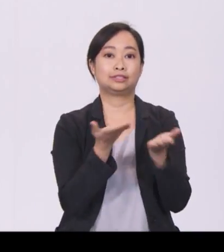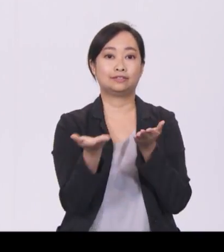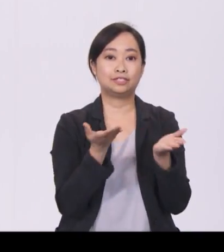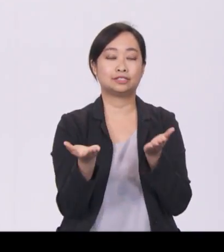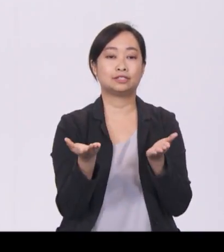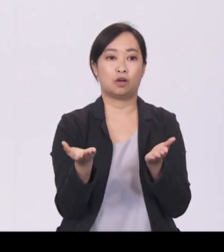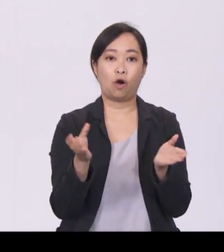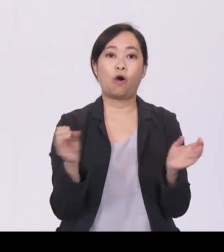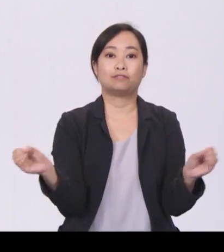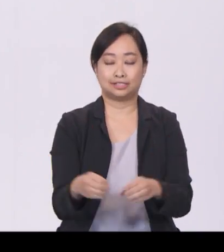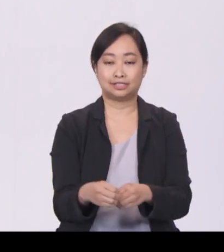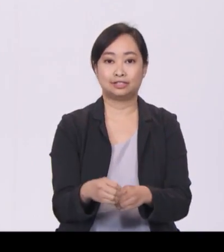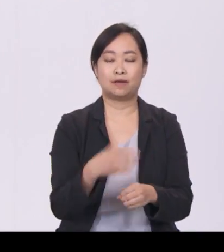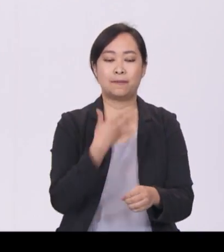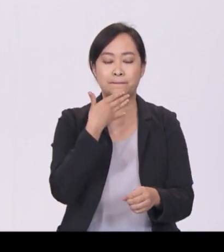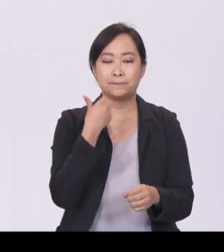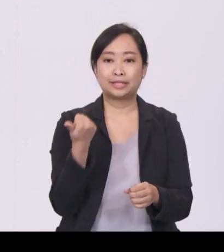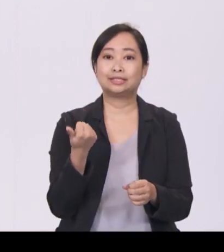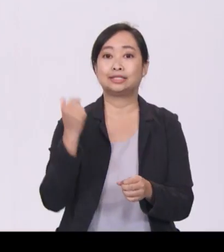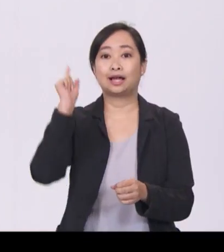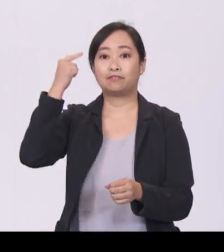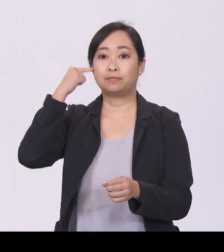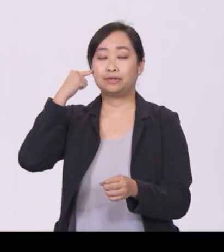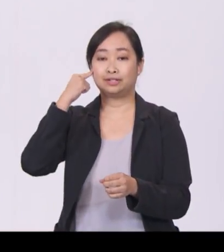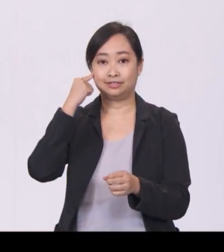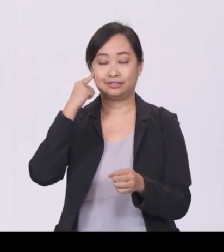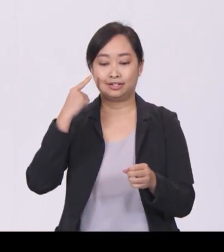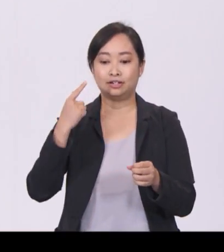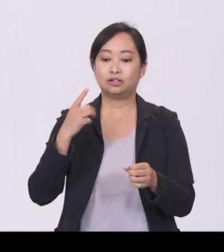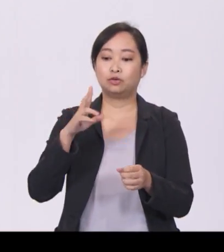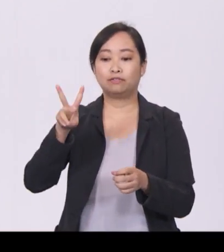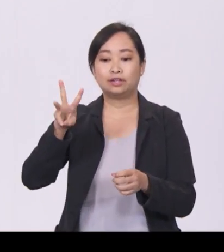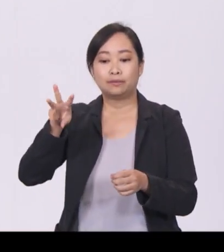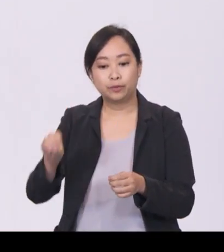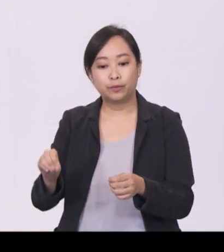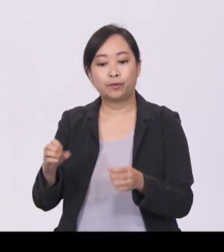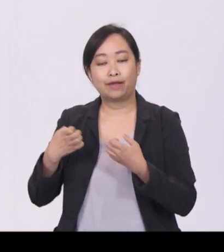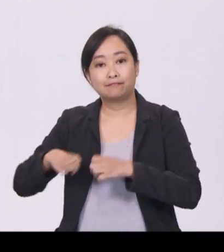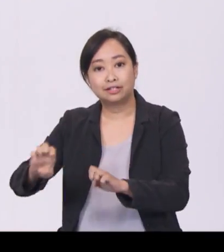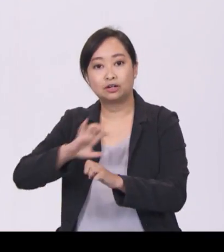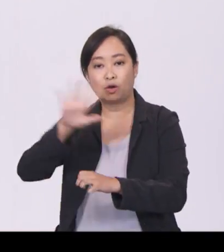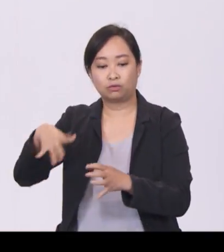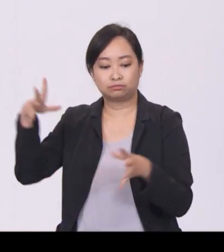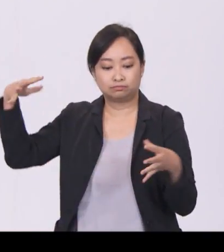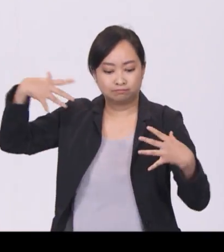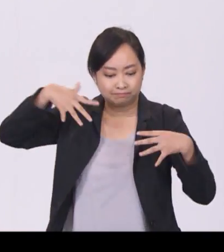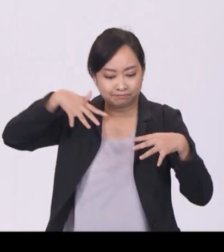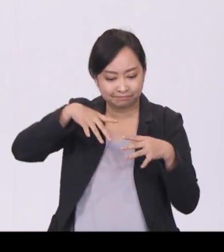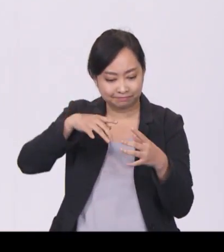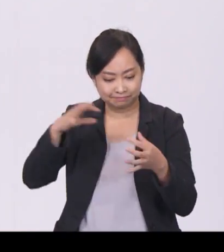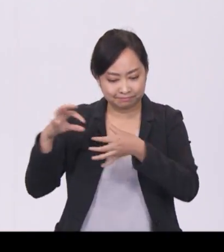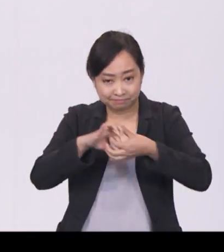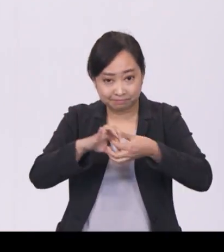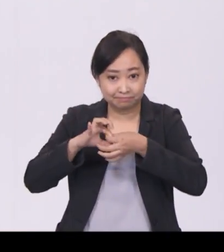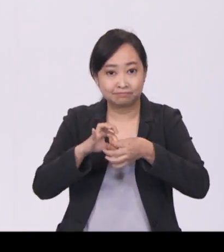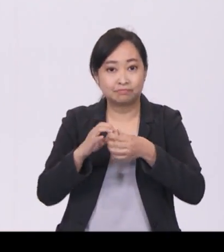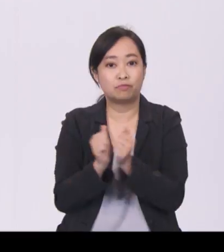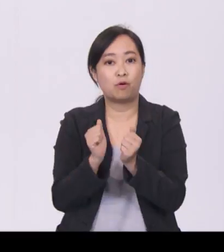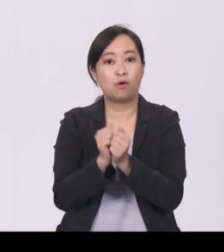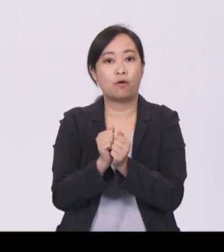better coordinate the efforts of government agencies, VWOs, and community partners in providing more holistic and citizen